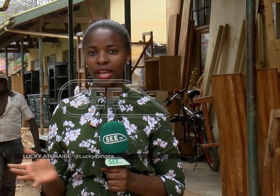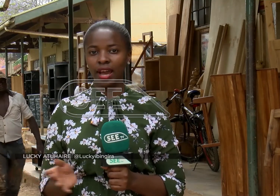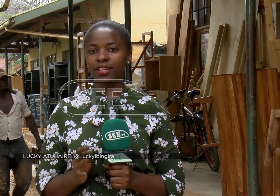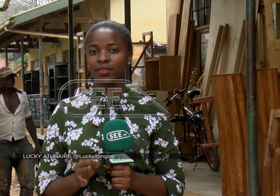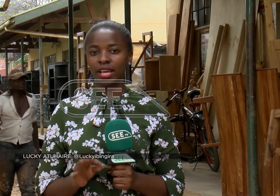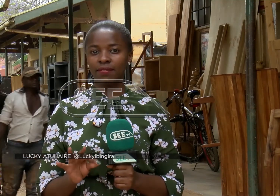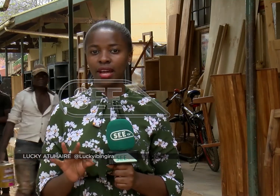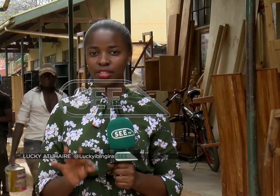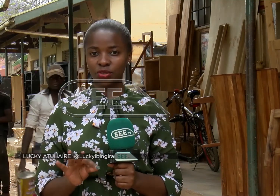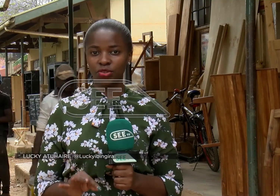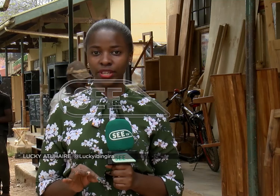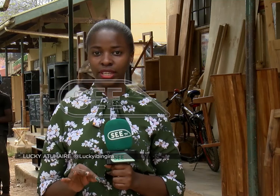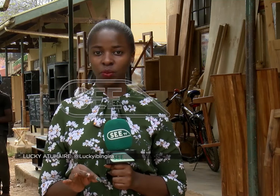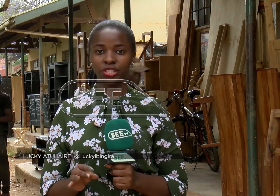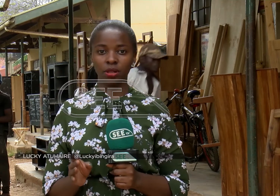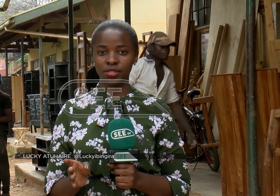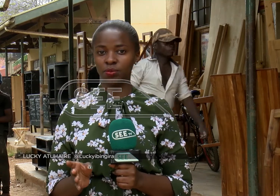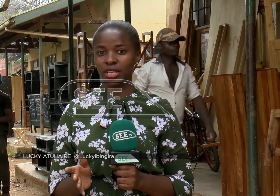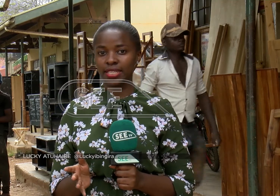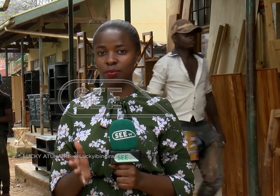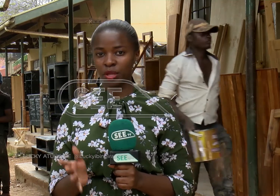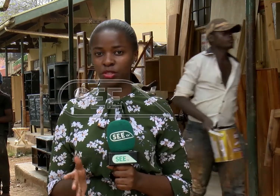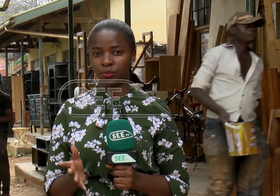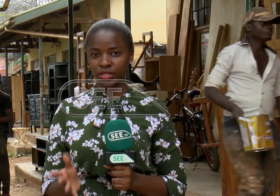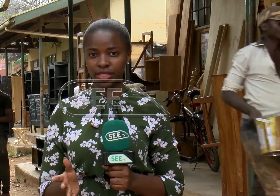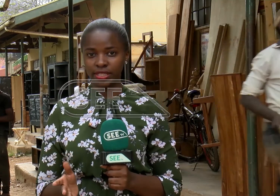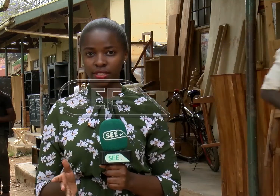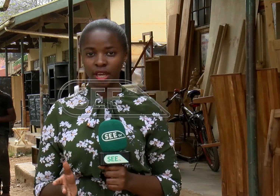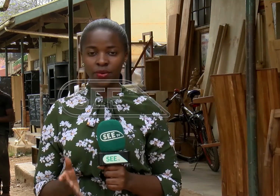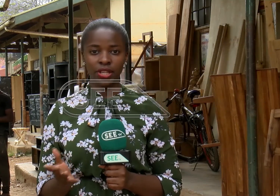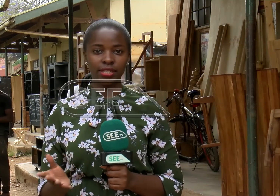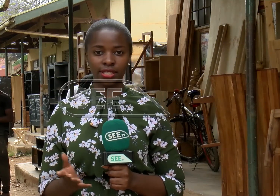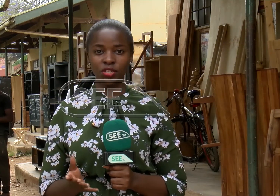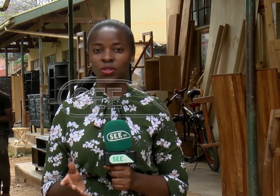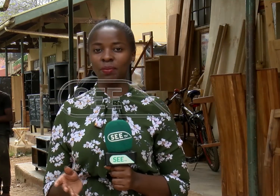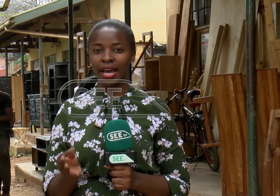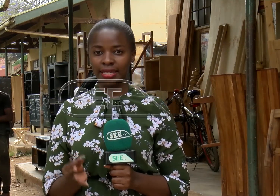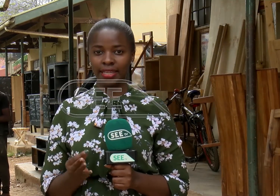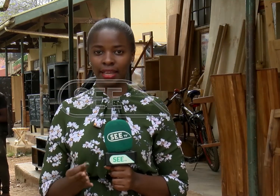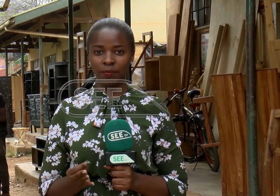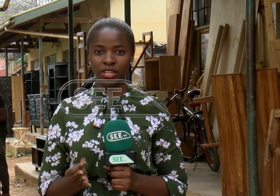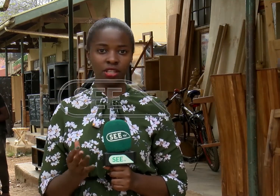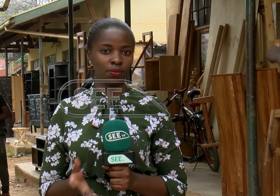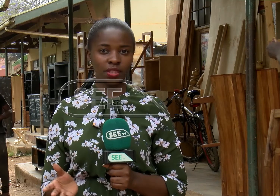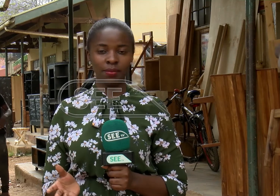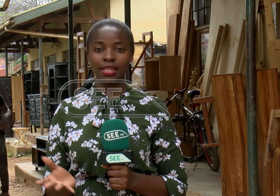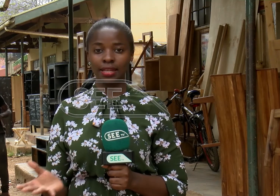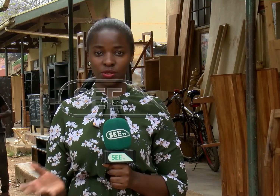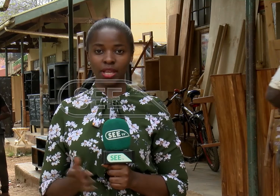and after they have the hands-on training which helps them to get employment opportunities resulting into them earning income that helps them in their day-to-day